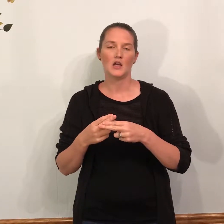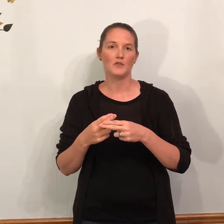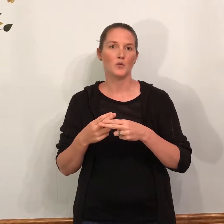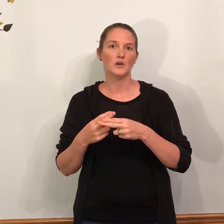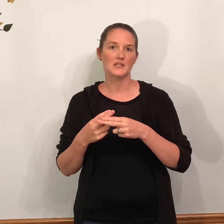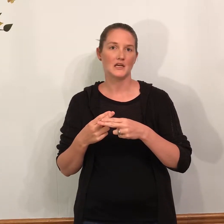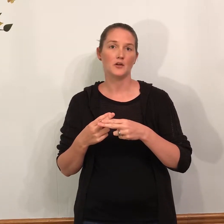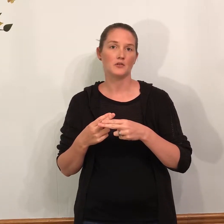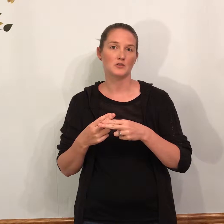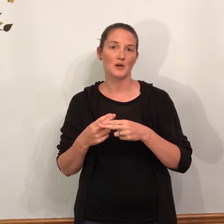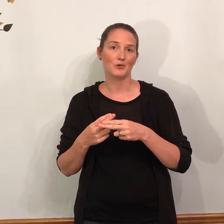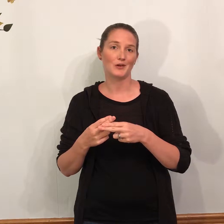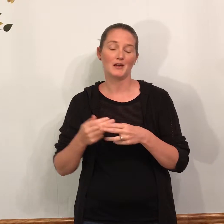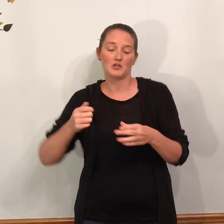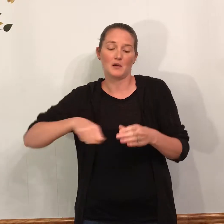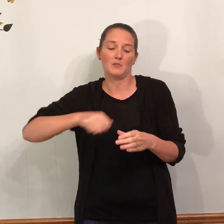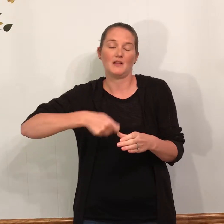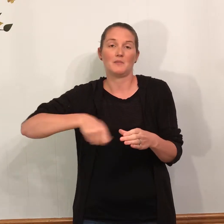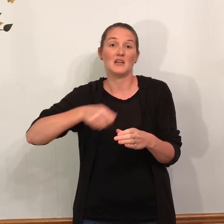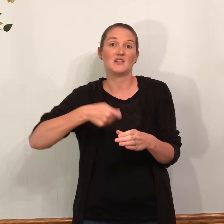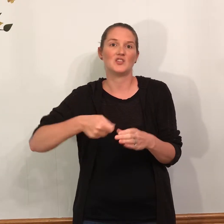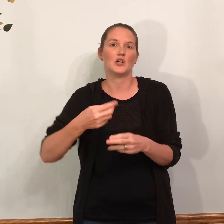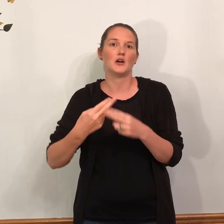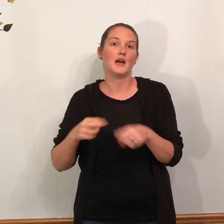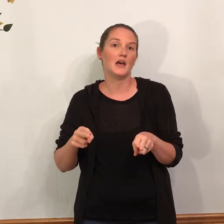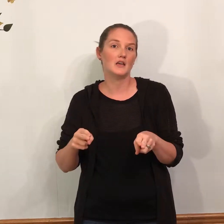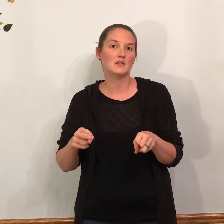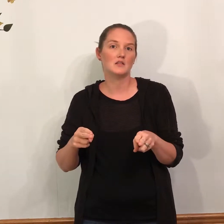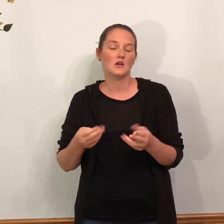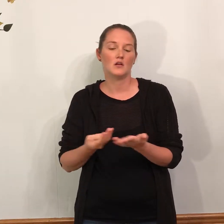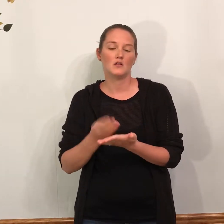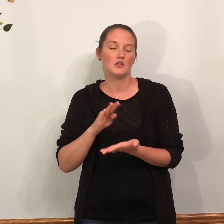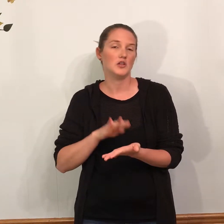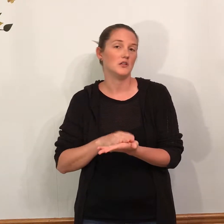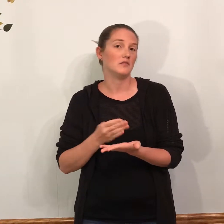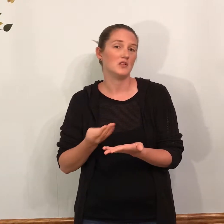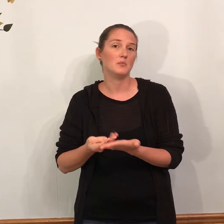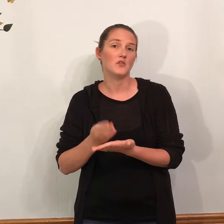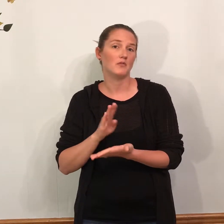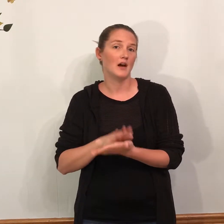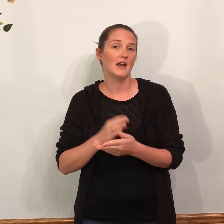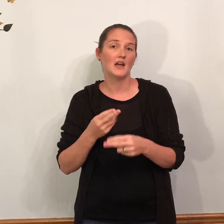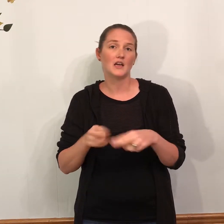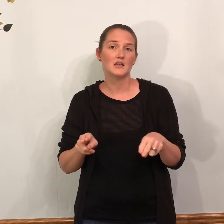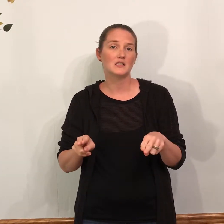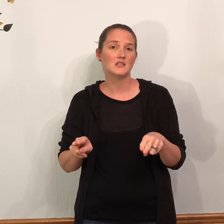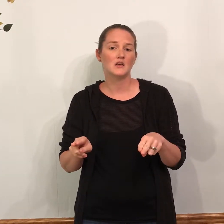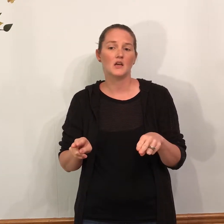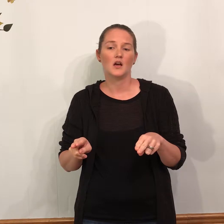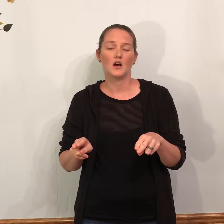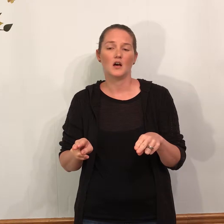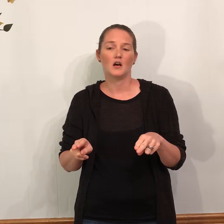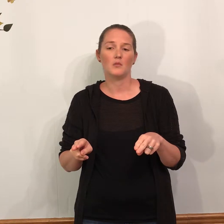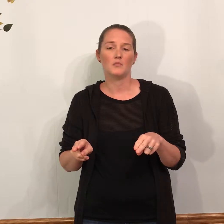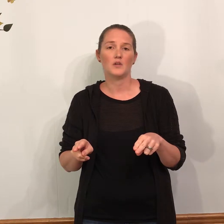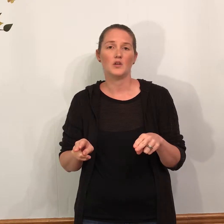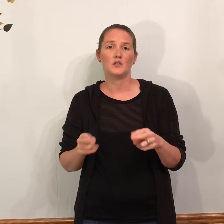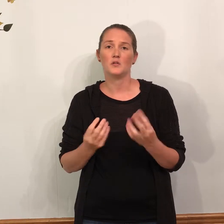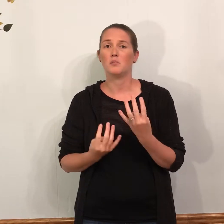If you want to say you want to scramble your eggs, might want to be like, mix, stir eggs. You could do flip for fried eggs. Um, you could do